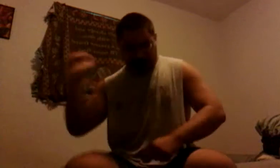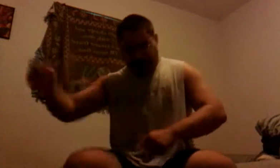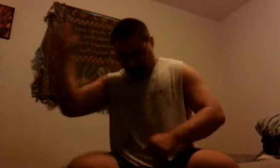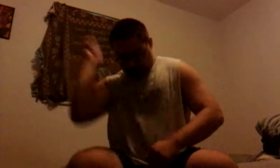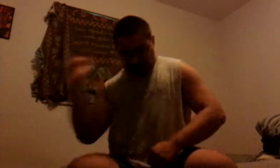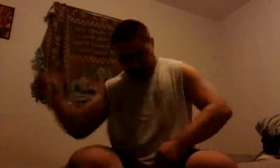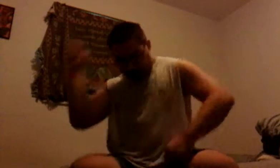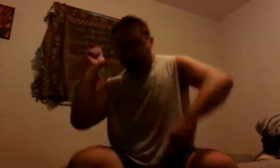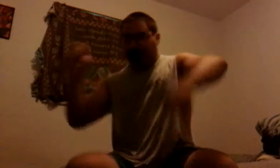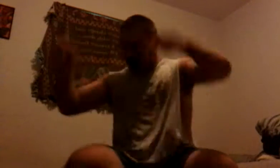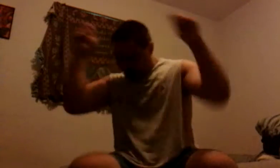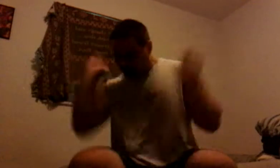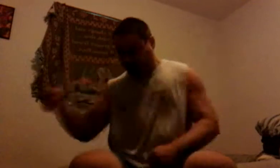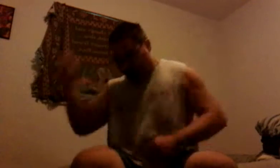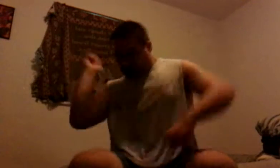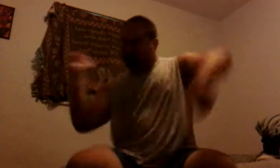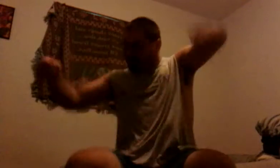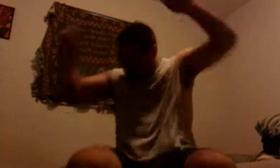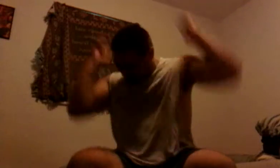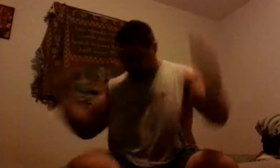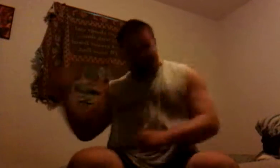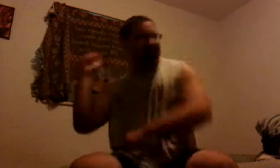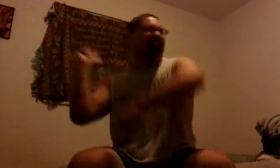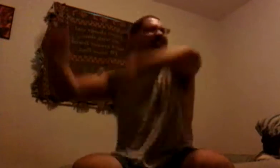Guilty to come full